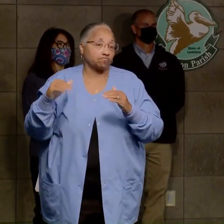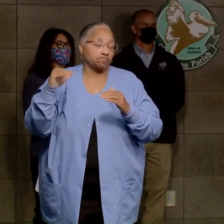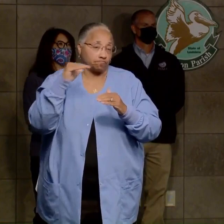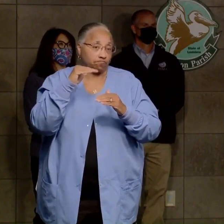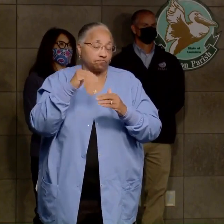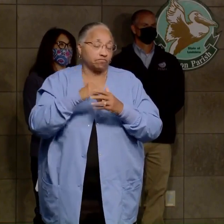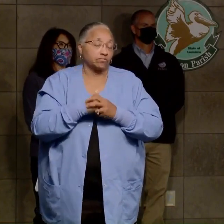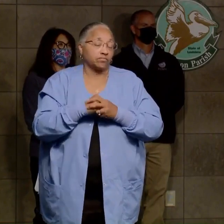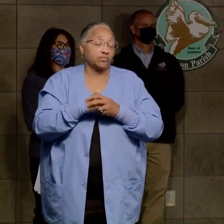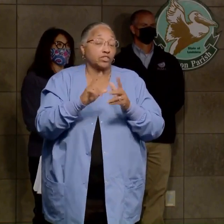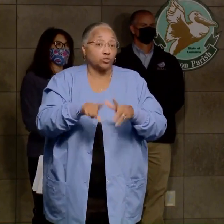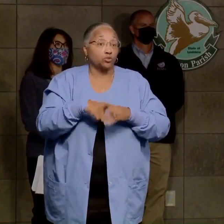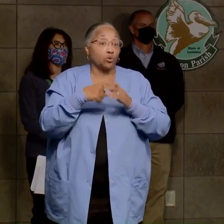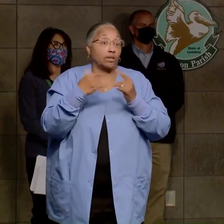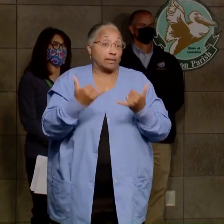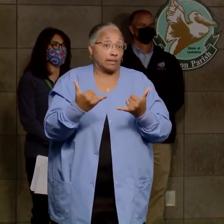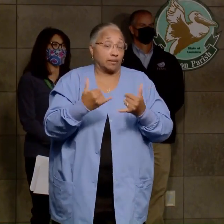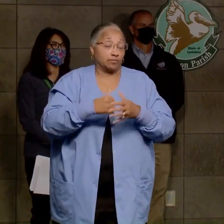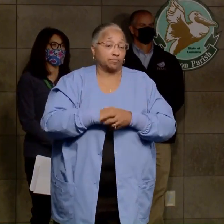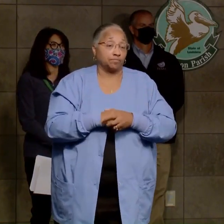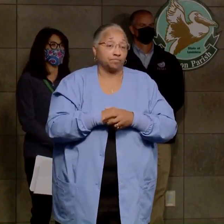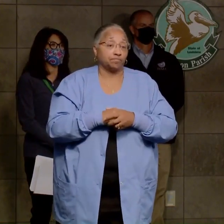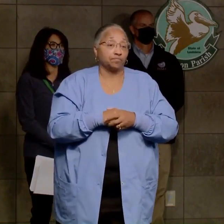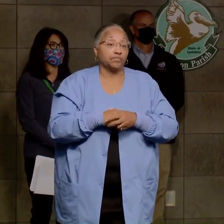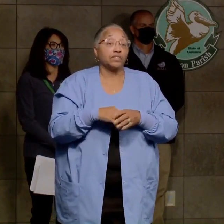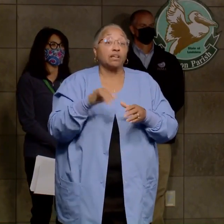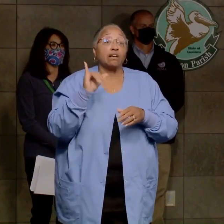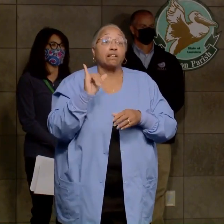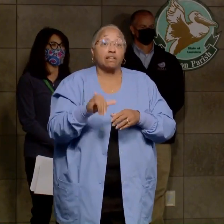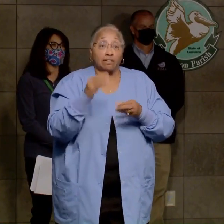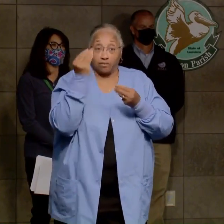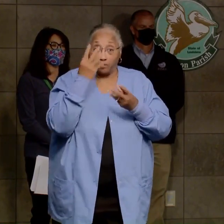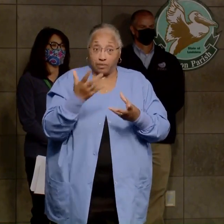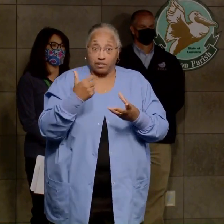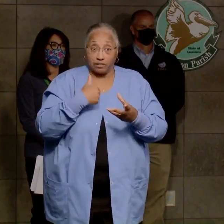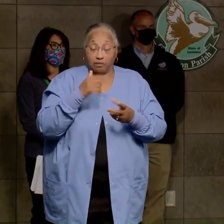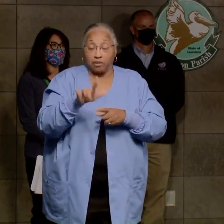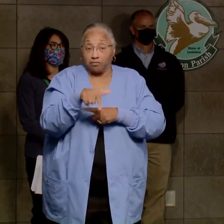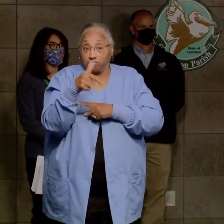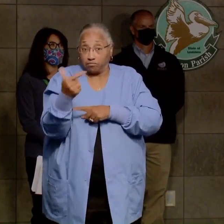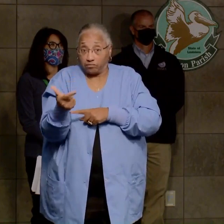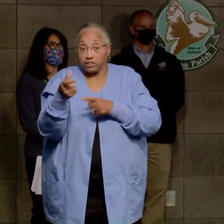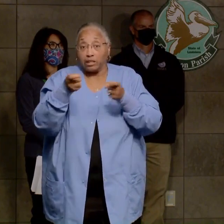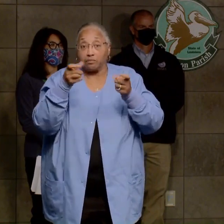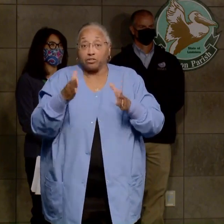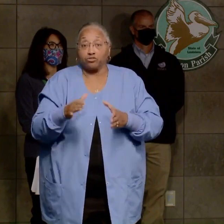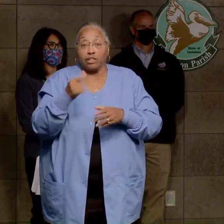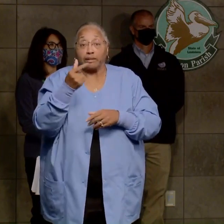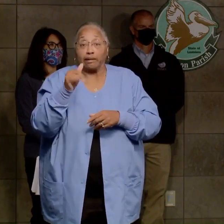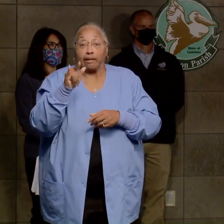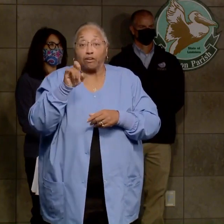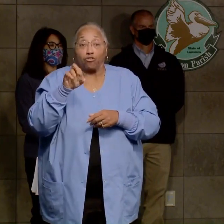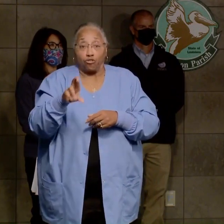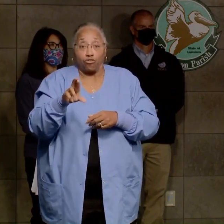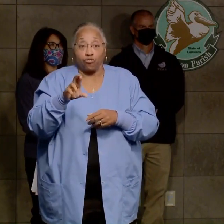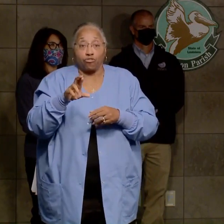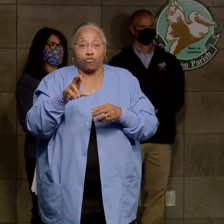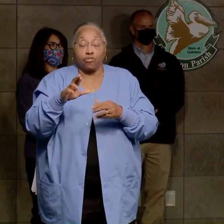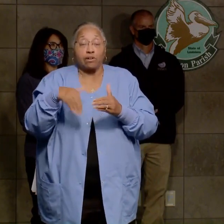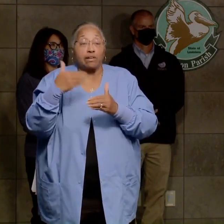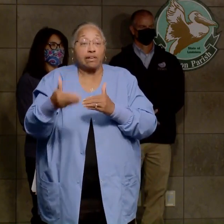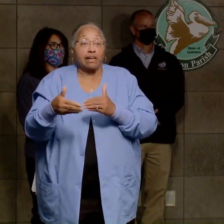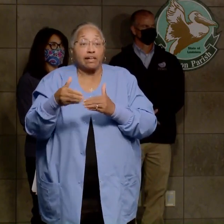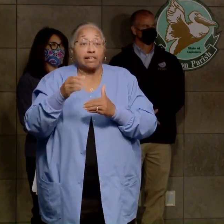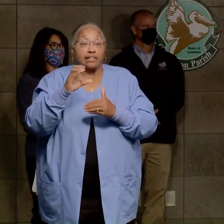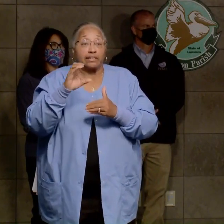immediately. And so with that, I'm going to yield the podium to Administrator Gaynor. He'll be followed by President